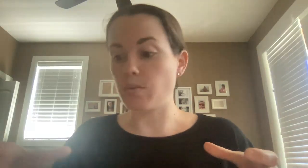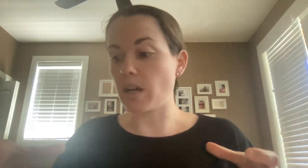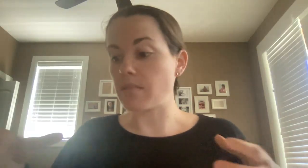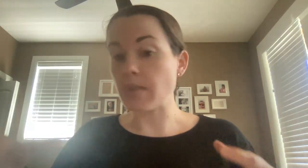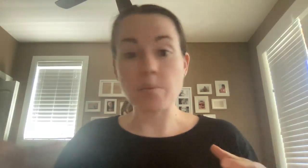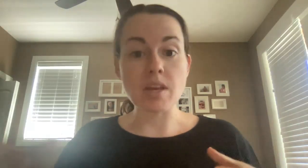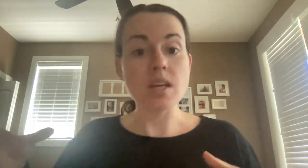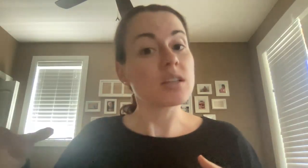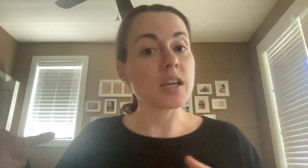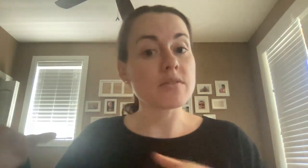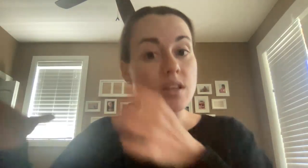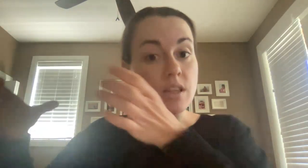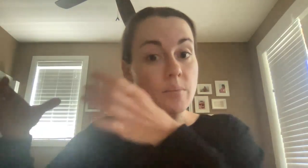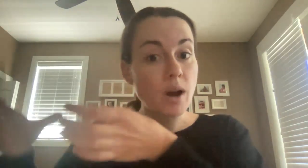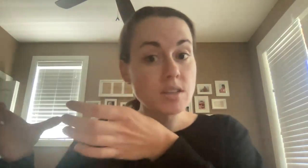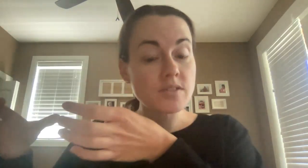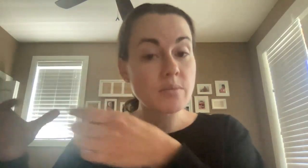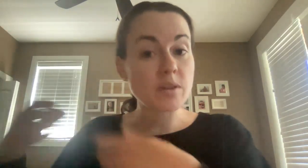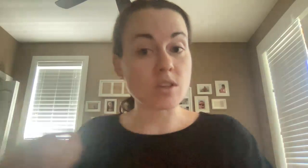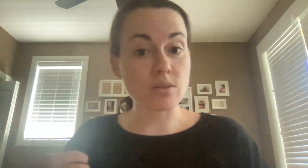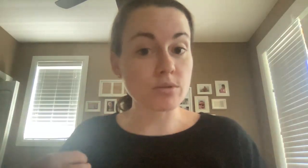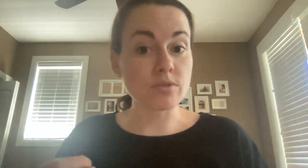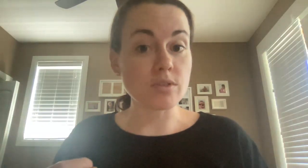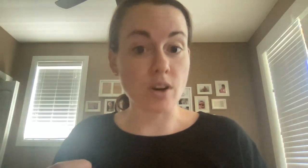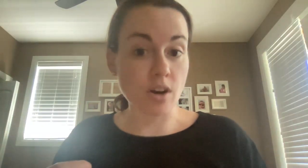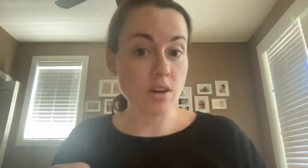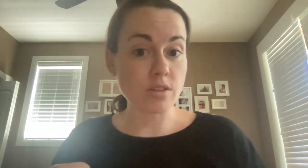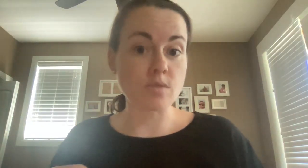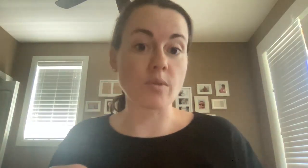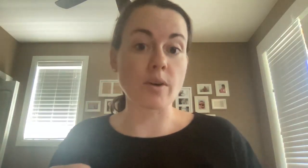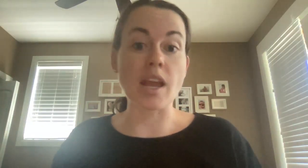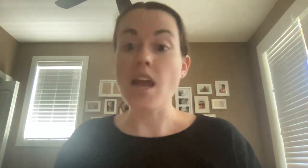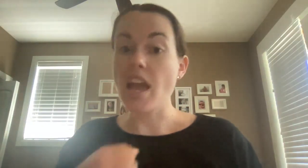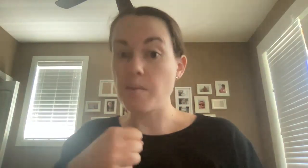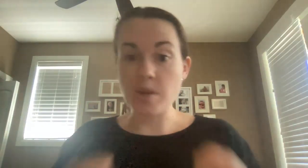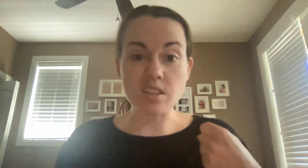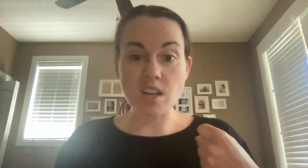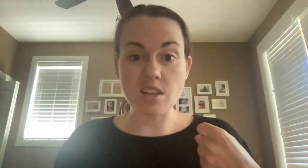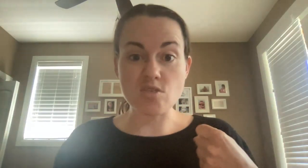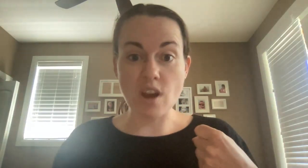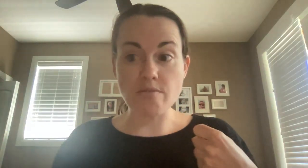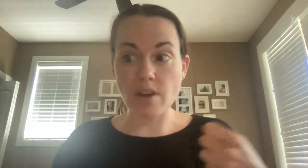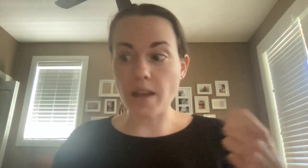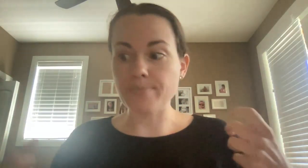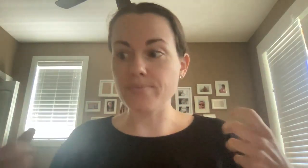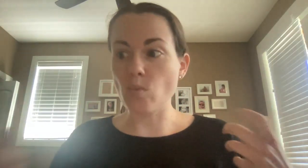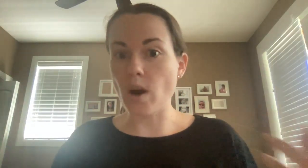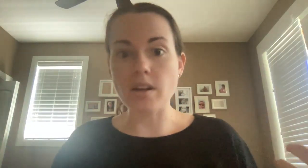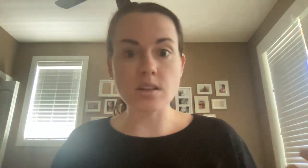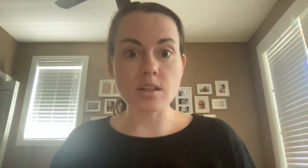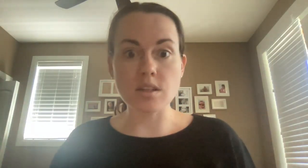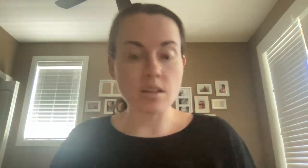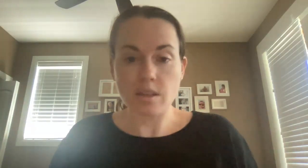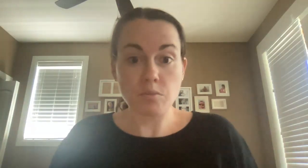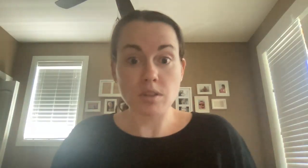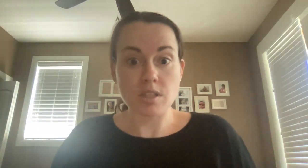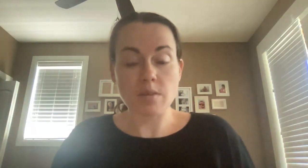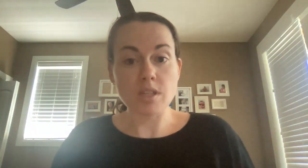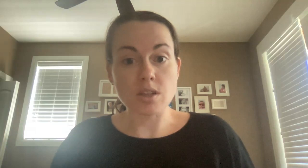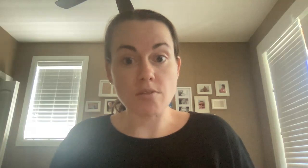was McPee leaves the box of Timbits on the roof of her car this morning and peels out of the driveway? Will the Timbits go